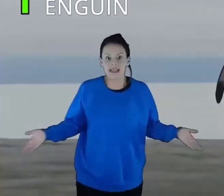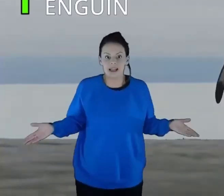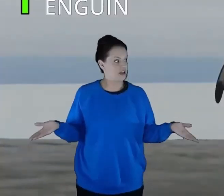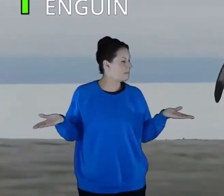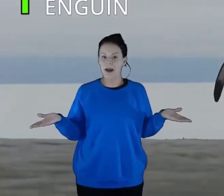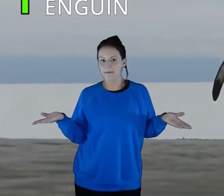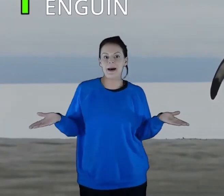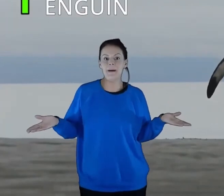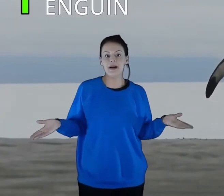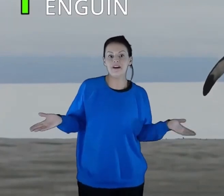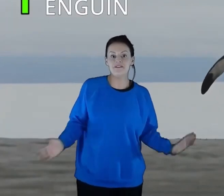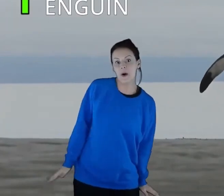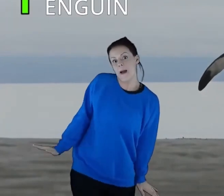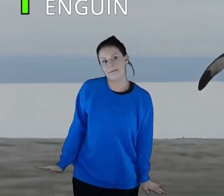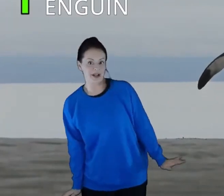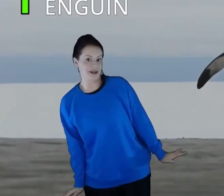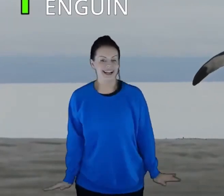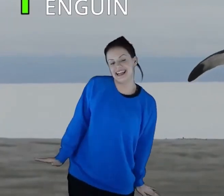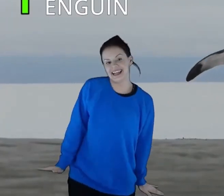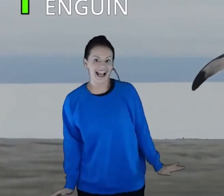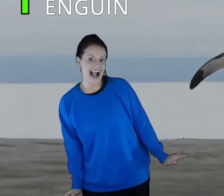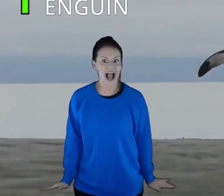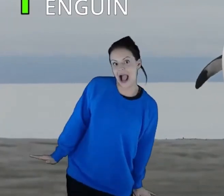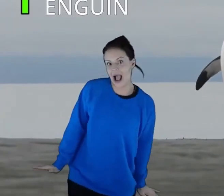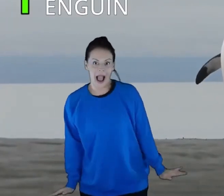P goes P-P-P for Penguin